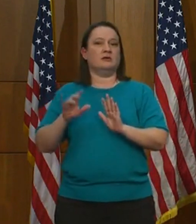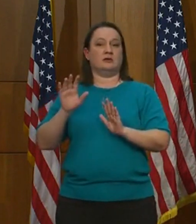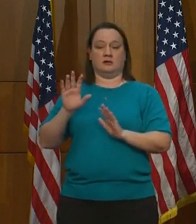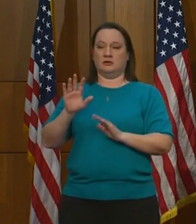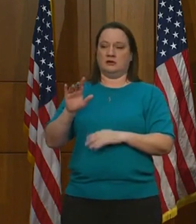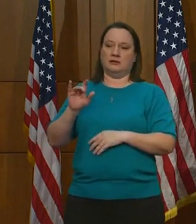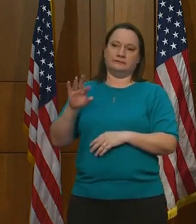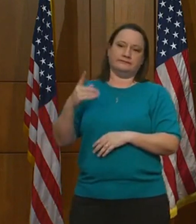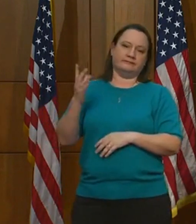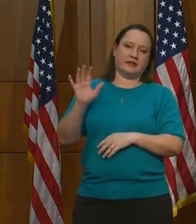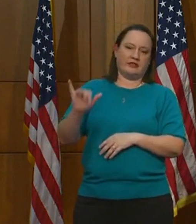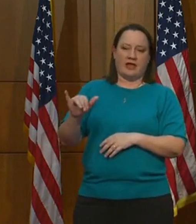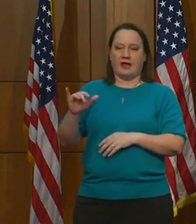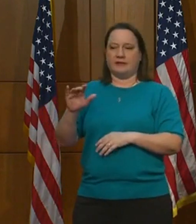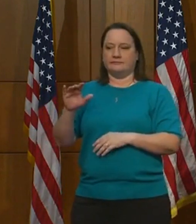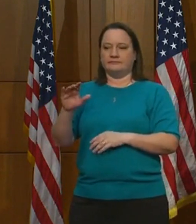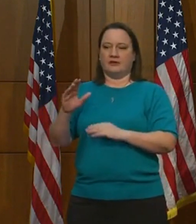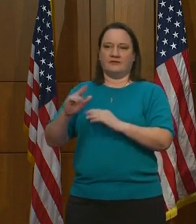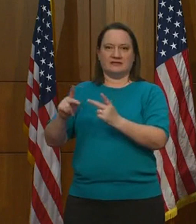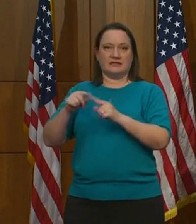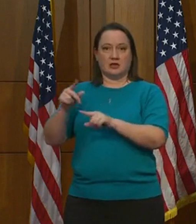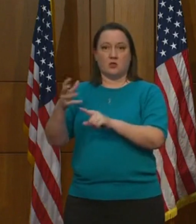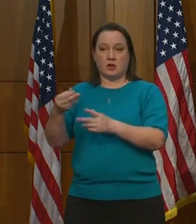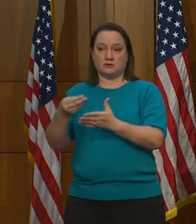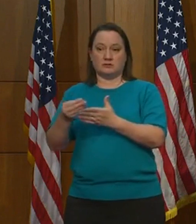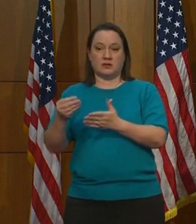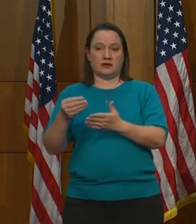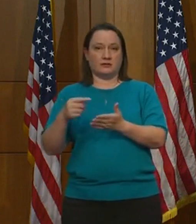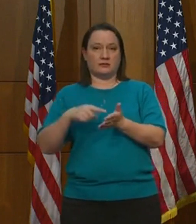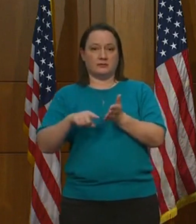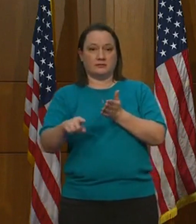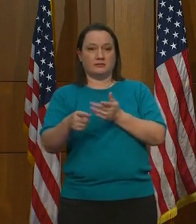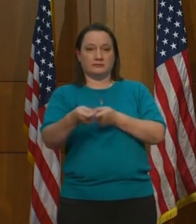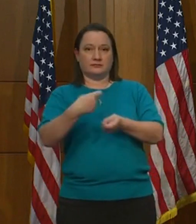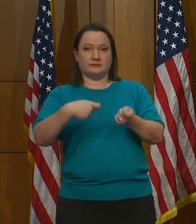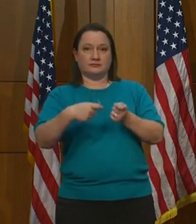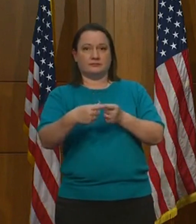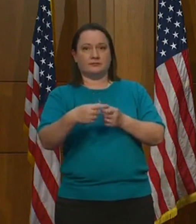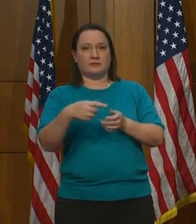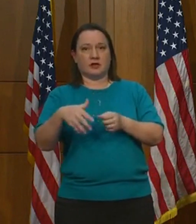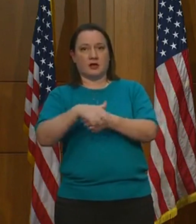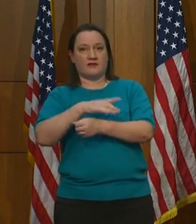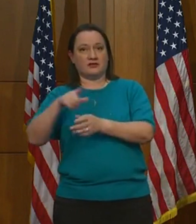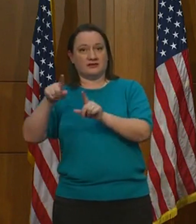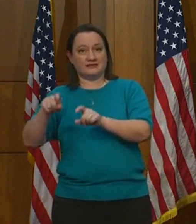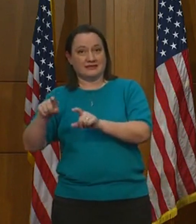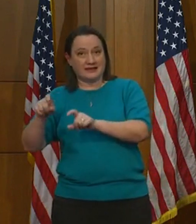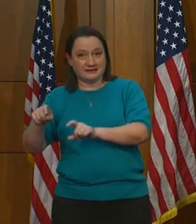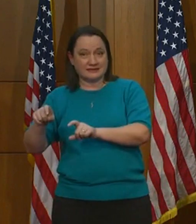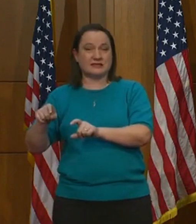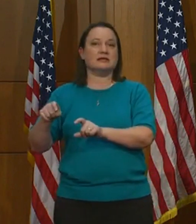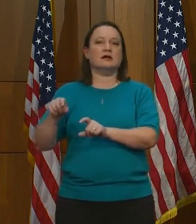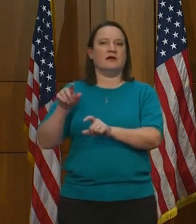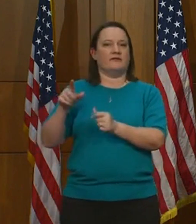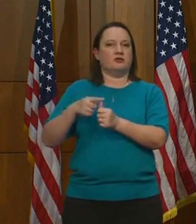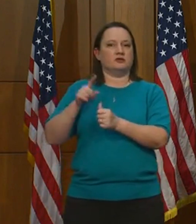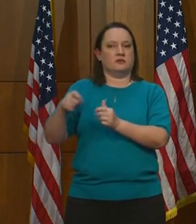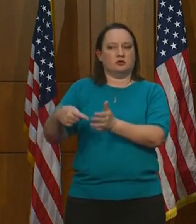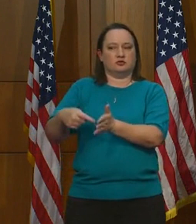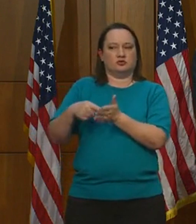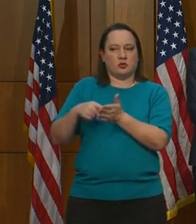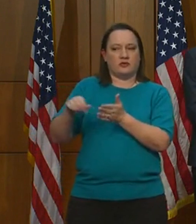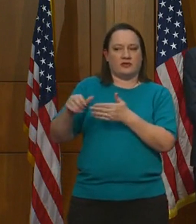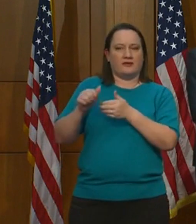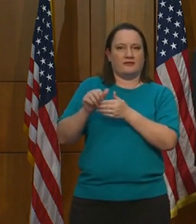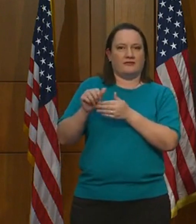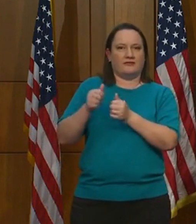wants to seek reimbursement for that activity, they would have to have done it, obviously. So what I would say